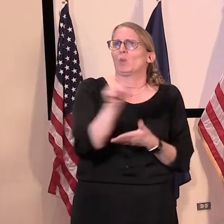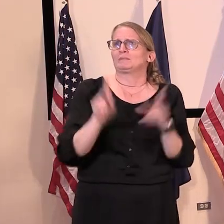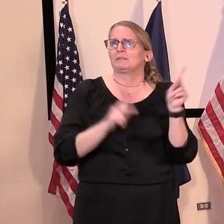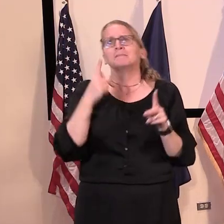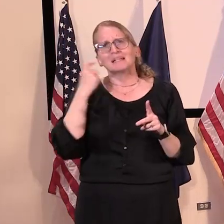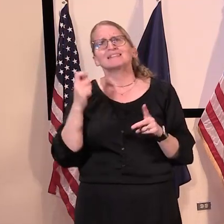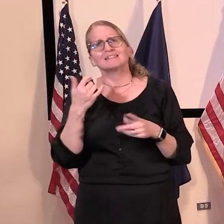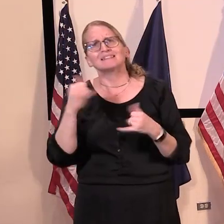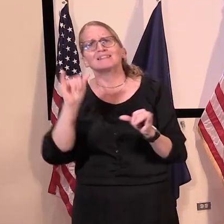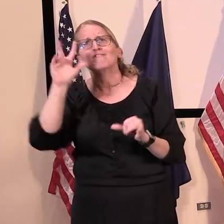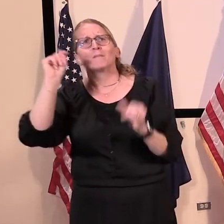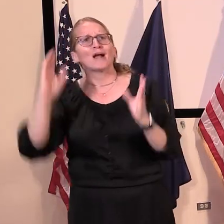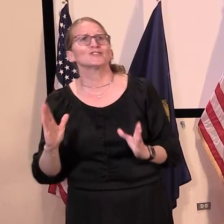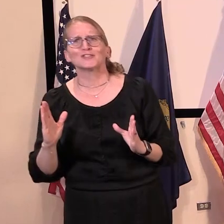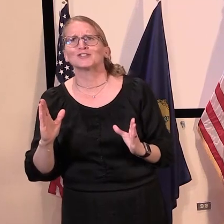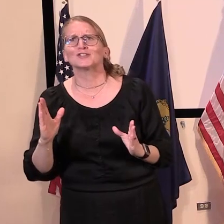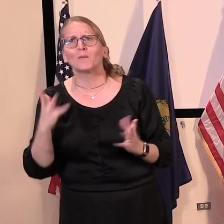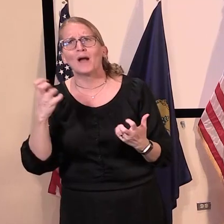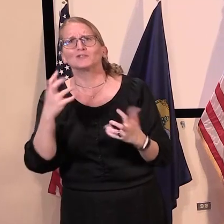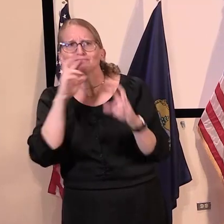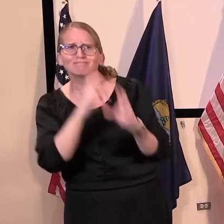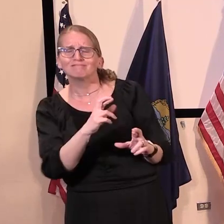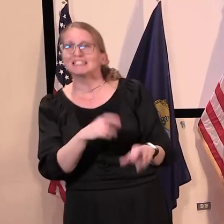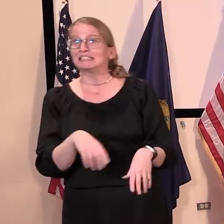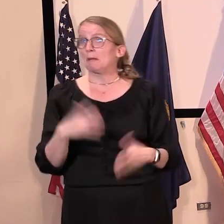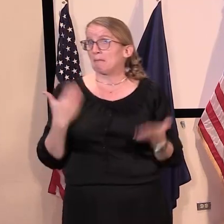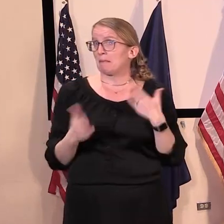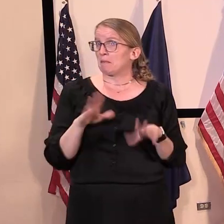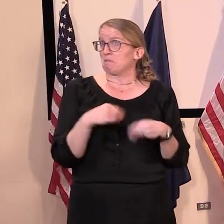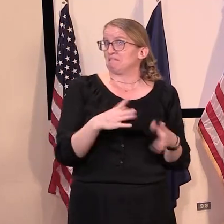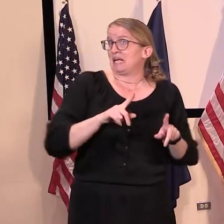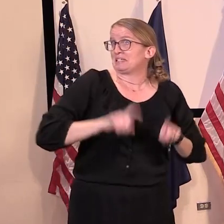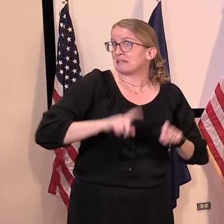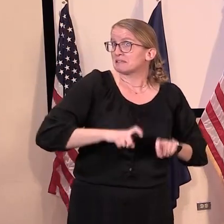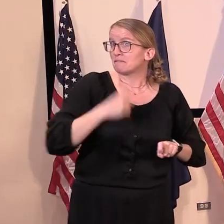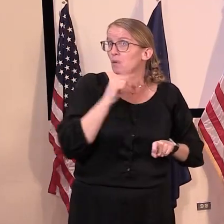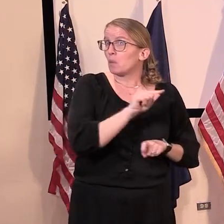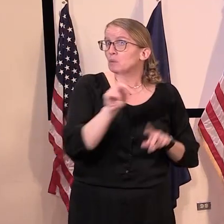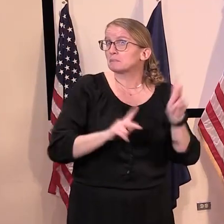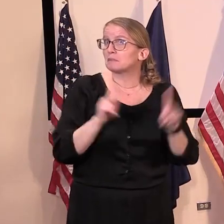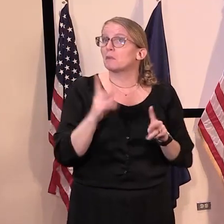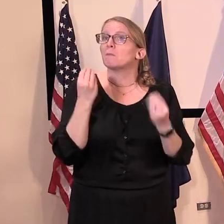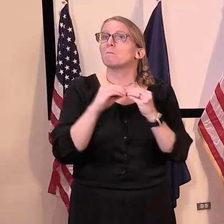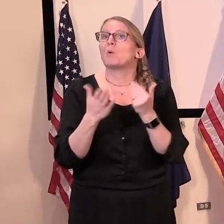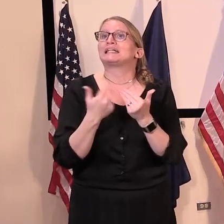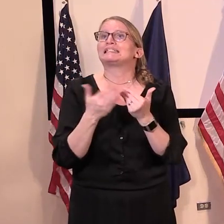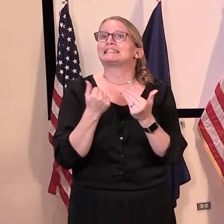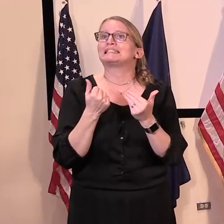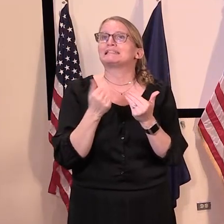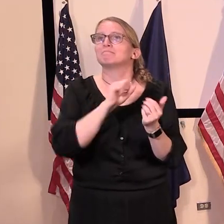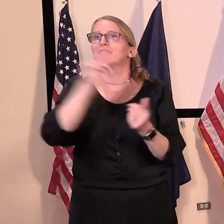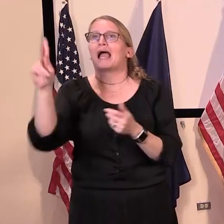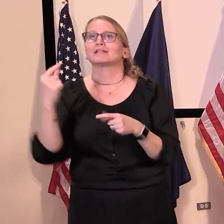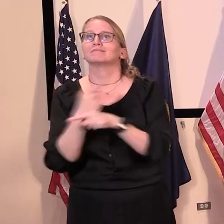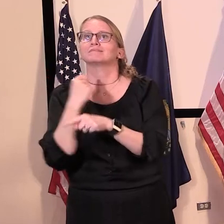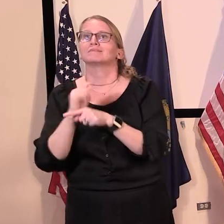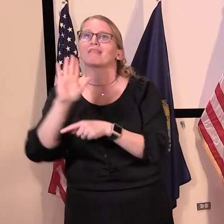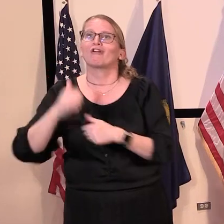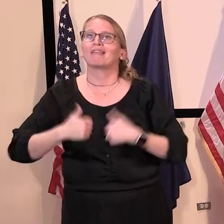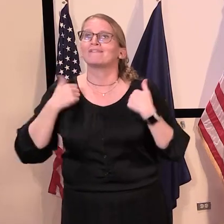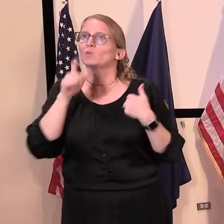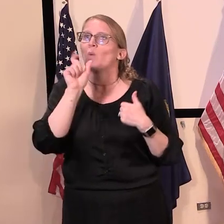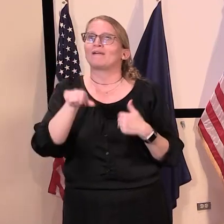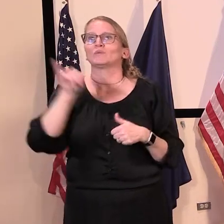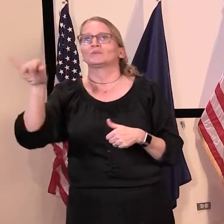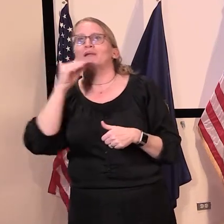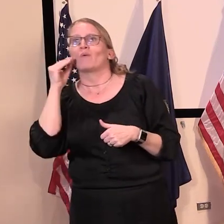Um, I don't know, but it is on our list of, of areas of concern for me. Vermonters again that is just coming